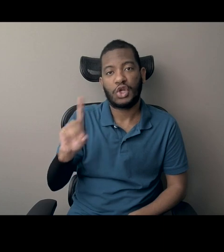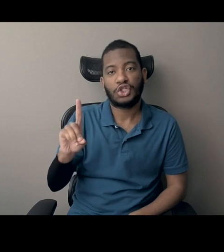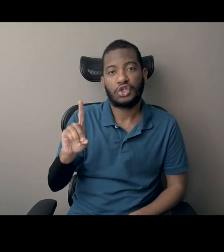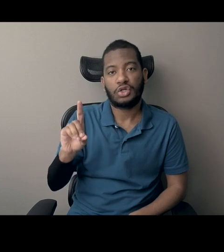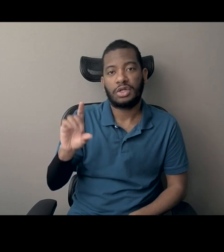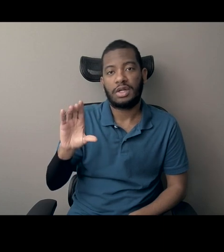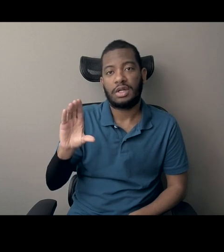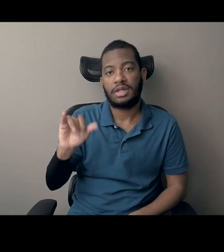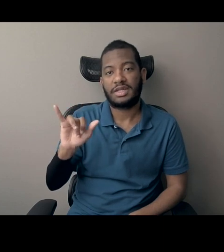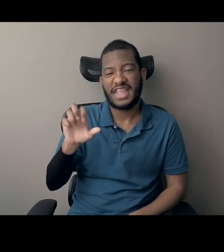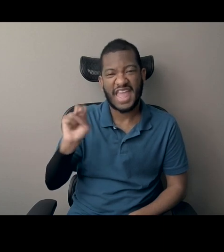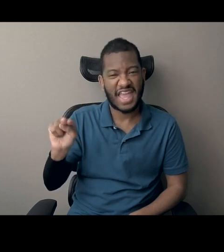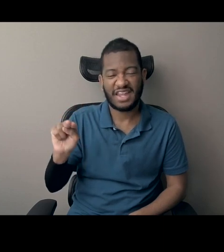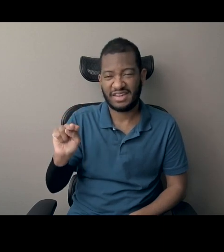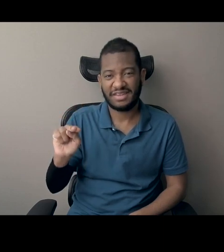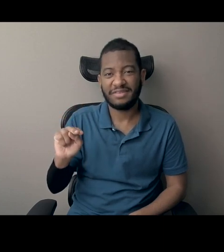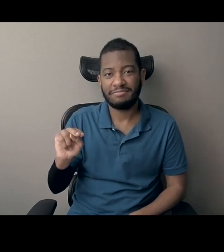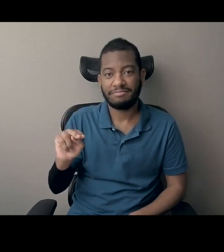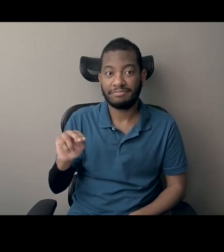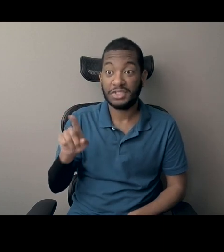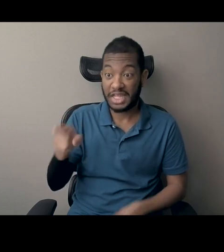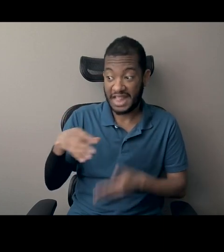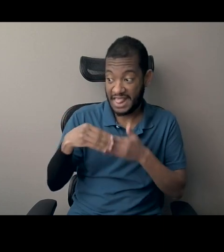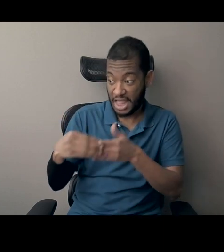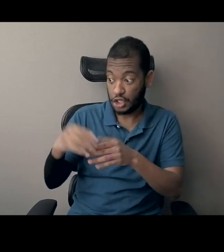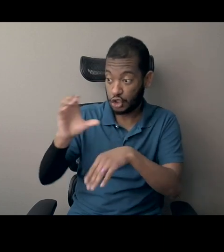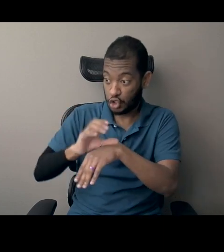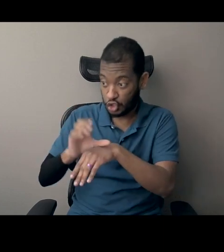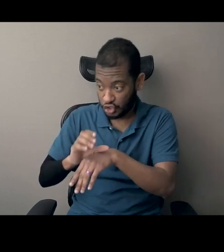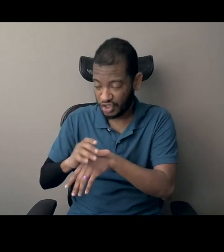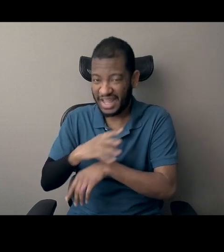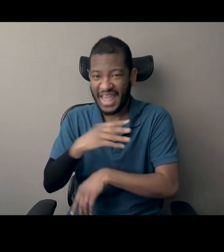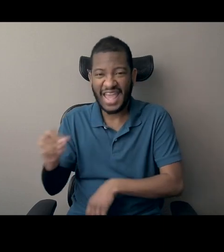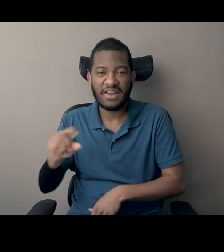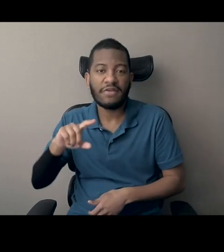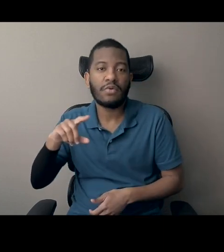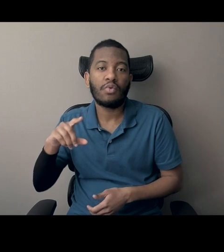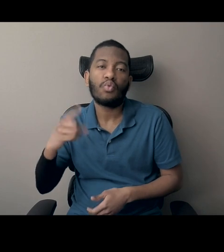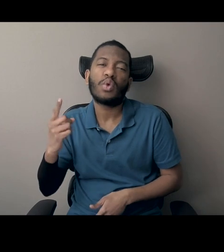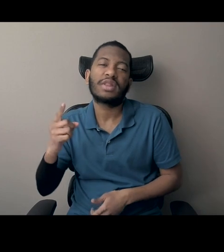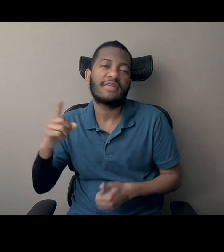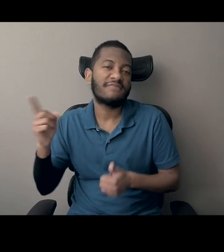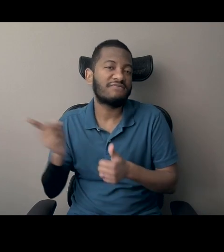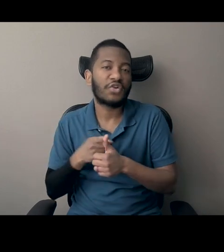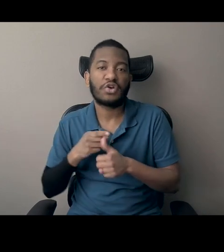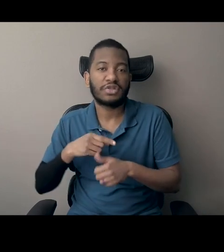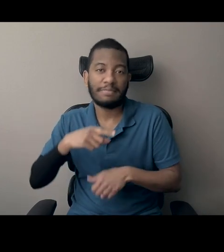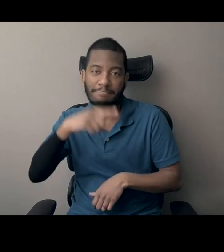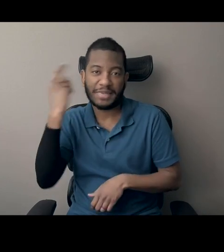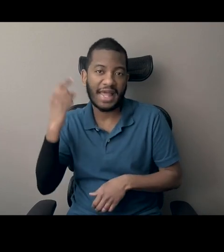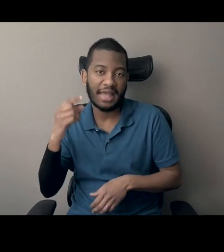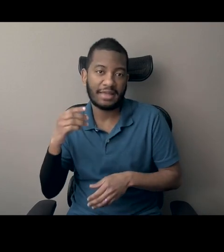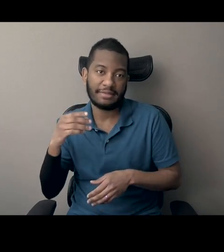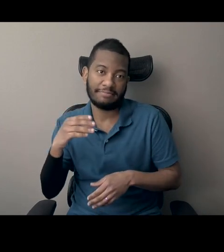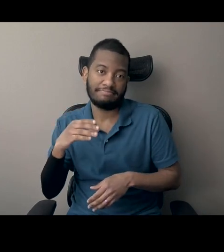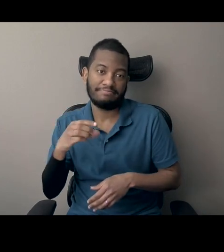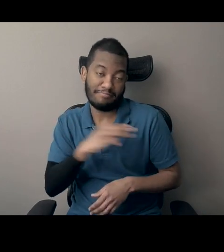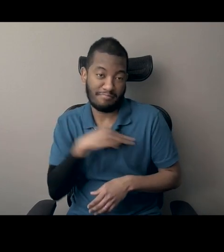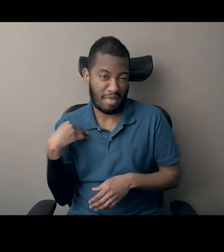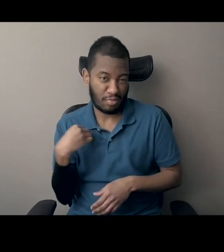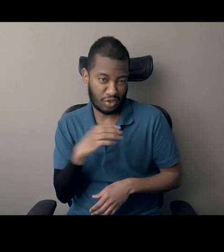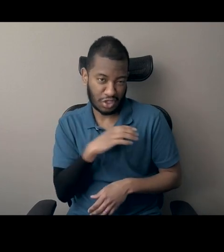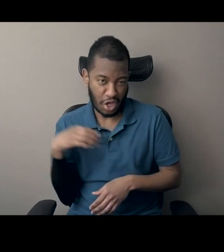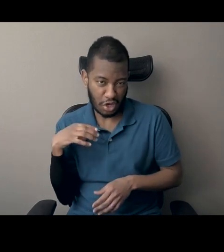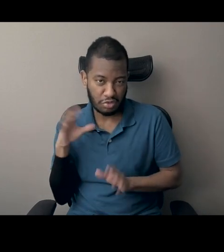Congress. And, and so that right there was really the spark that, that made this whole story come together because